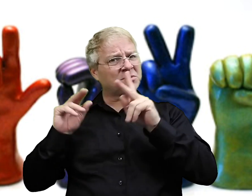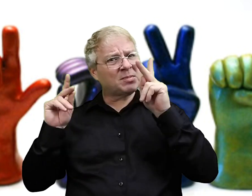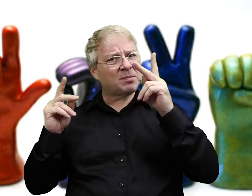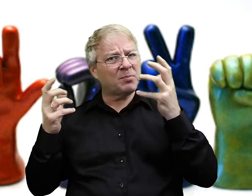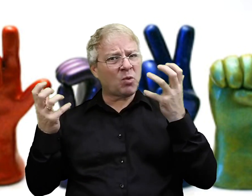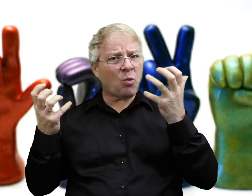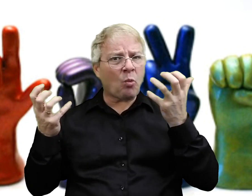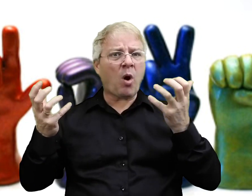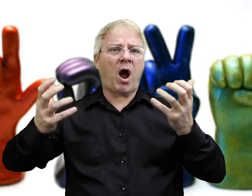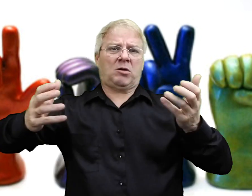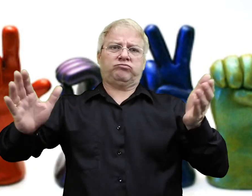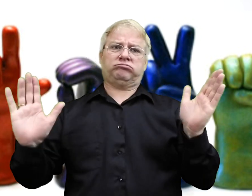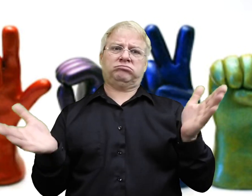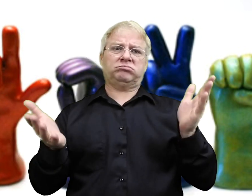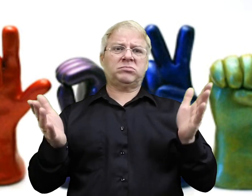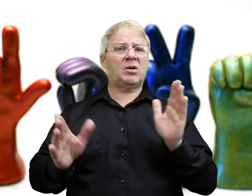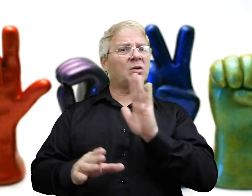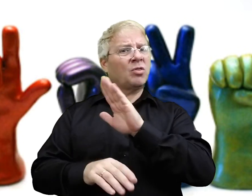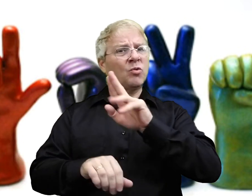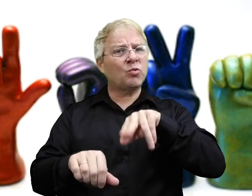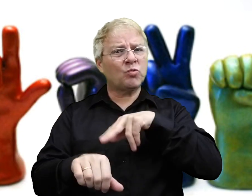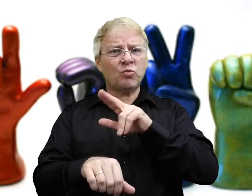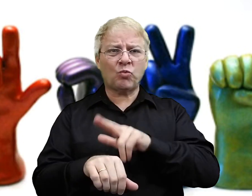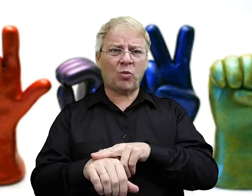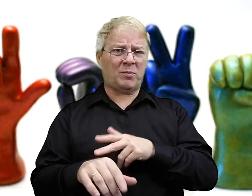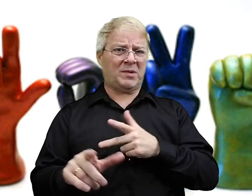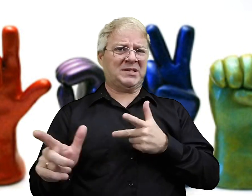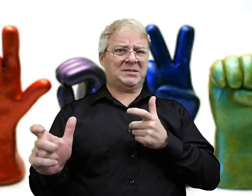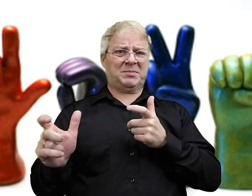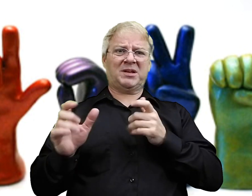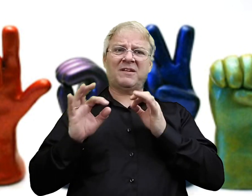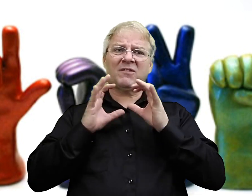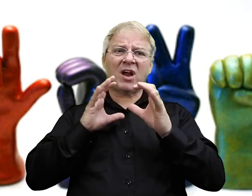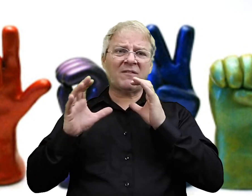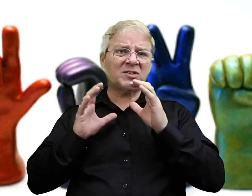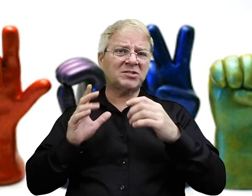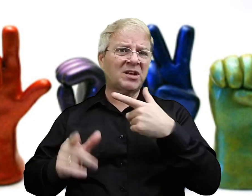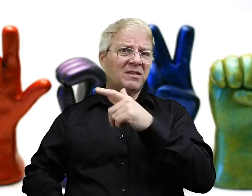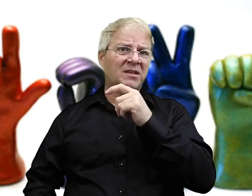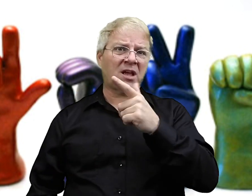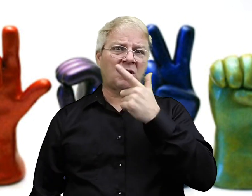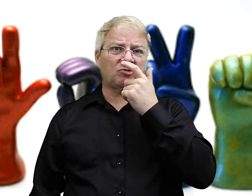environment. Uh, the people there want to have a conversation at their normal fluid speed of conversation.